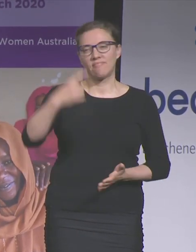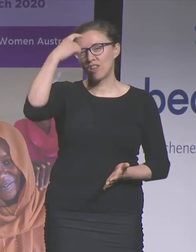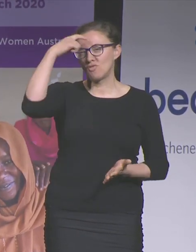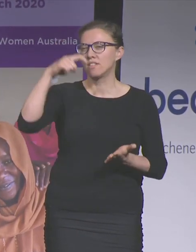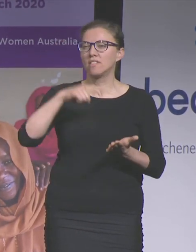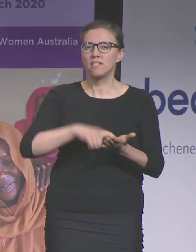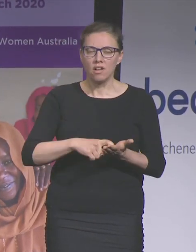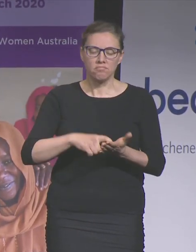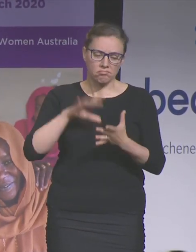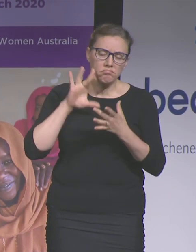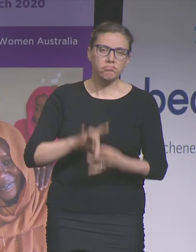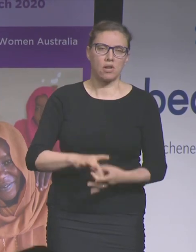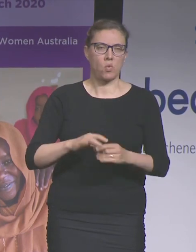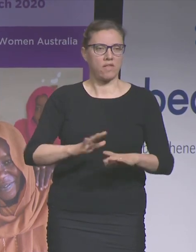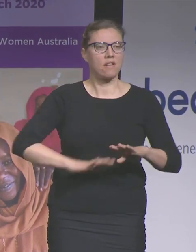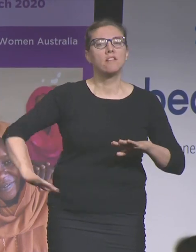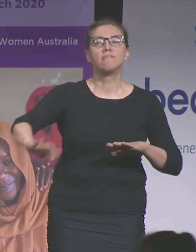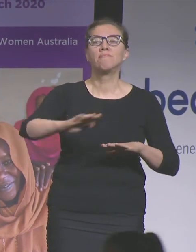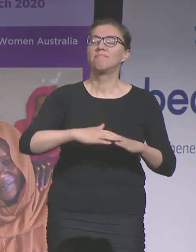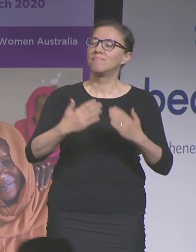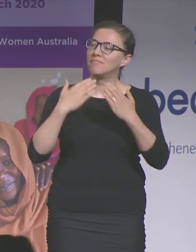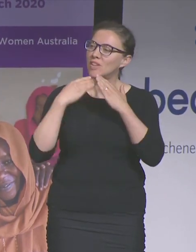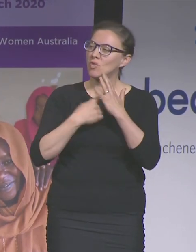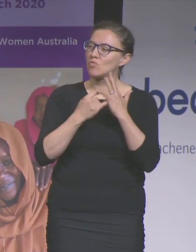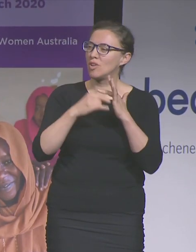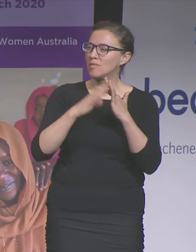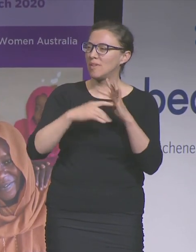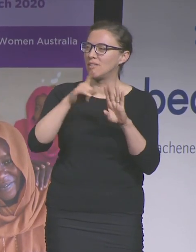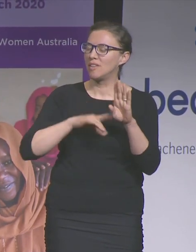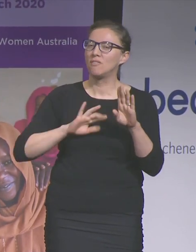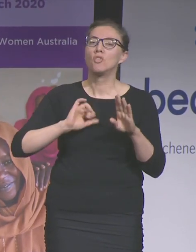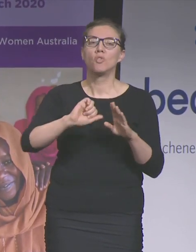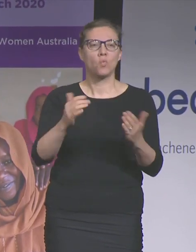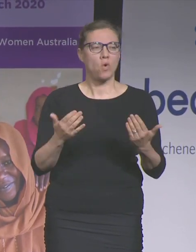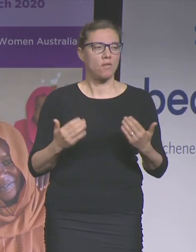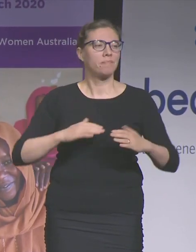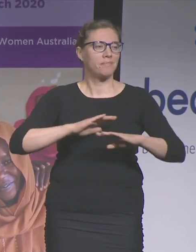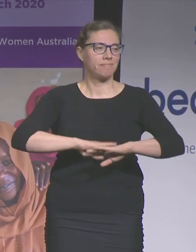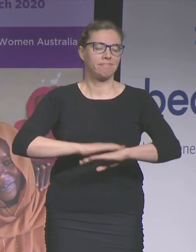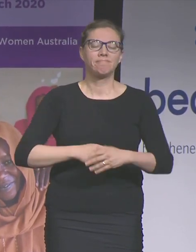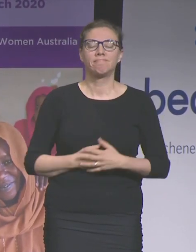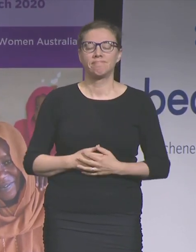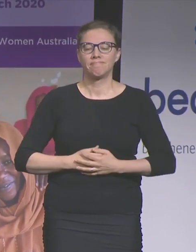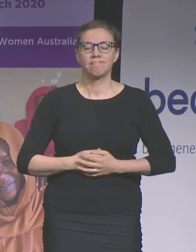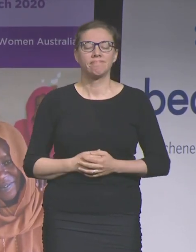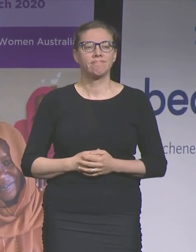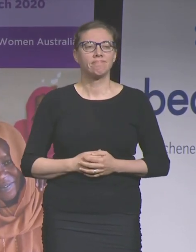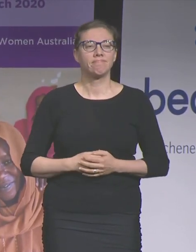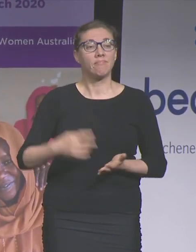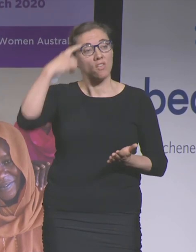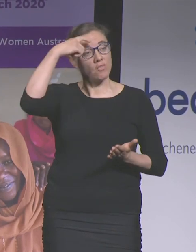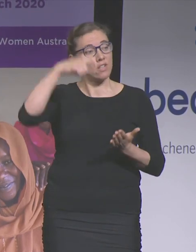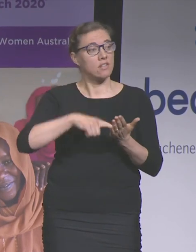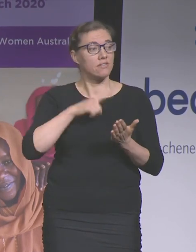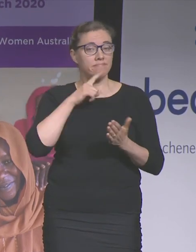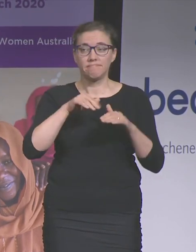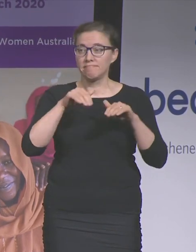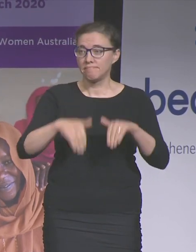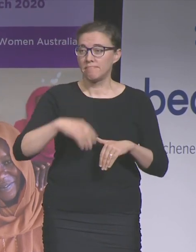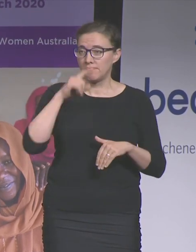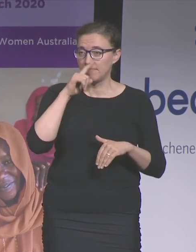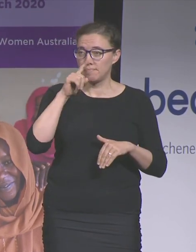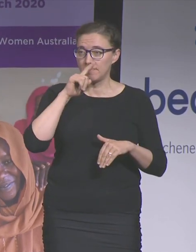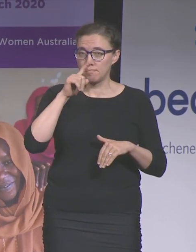with country. Thank you Rosemary for your welcome to country. I also acknowledge the Kaurna people as the custodians of the Adelaide region